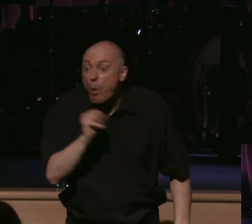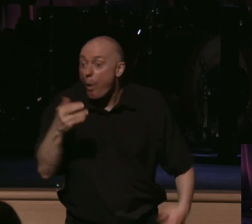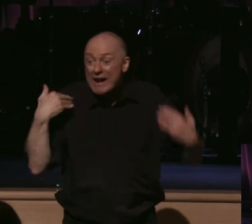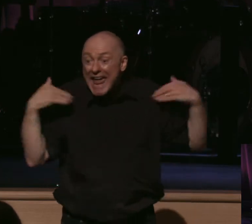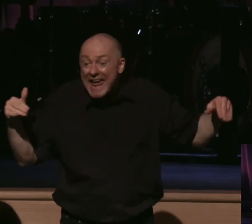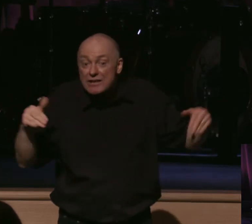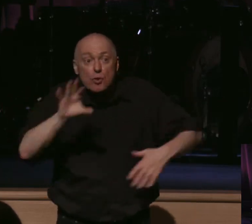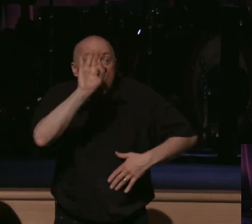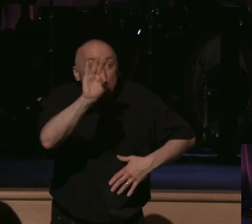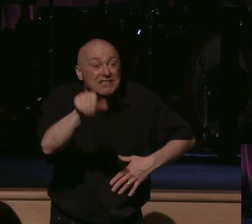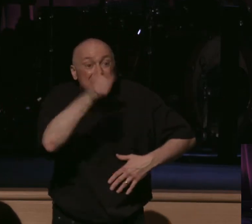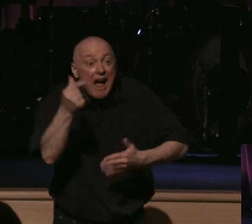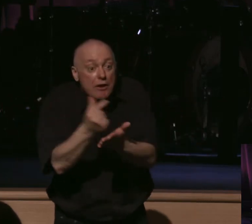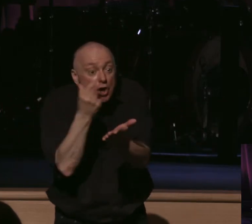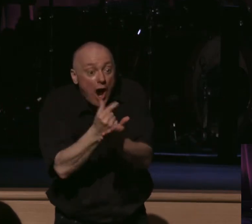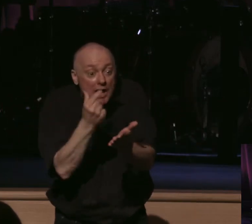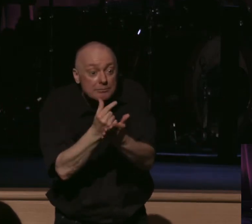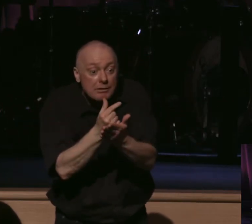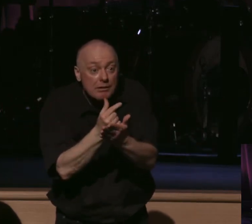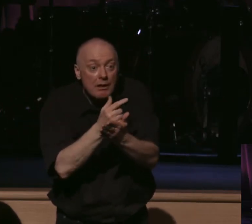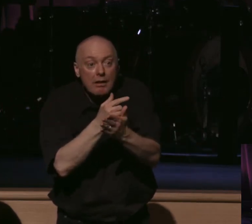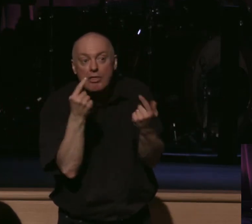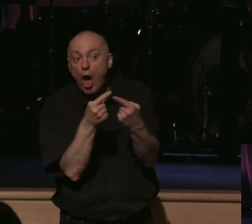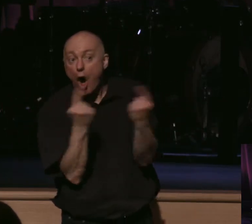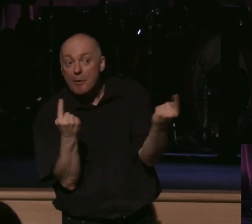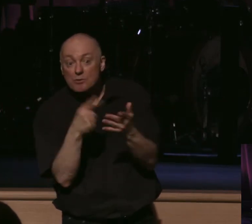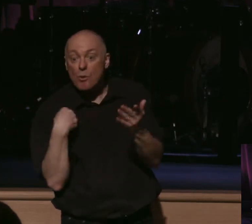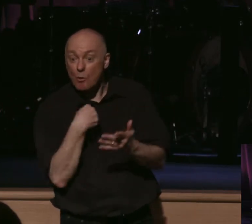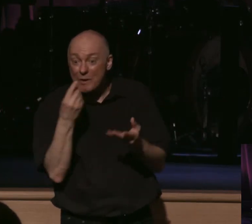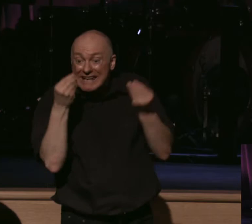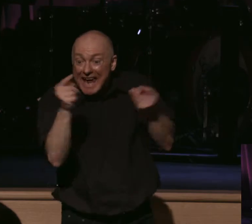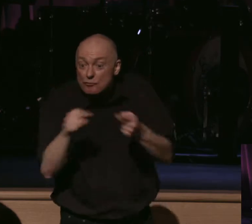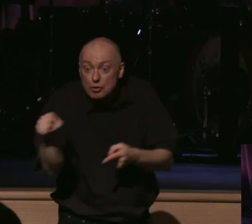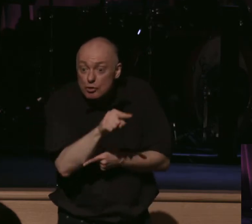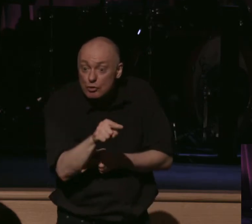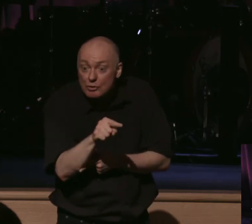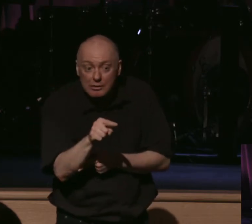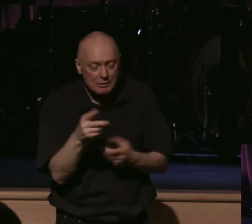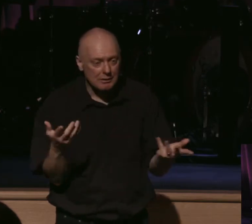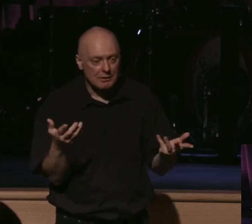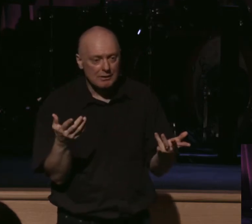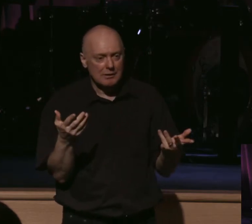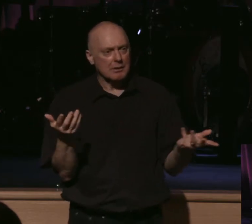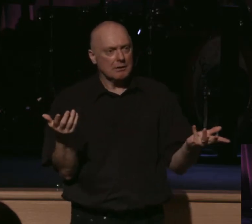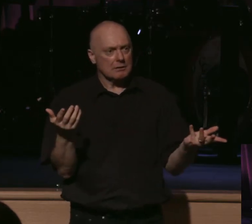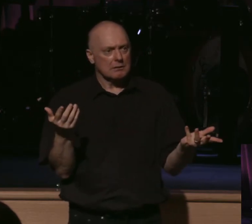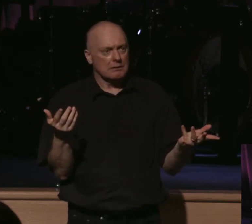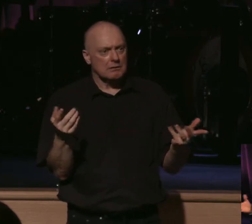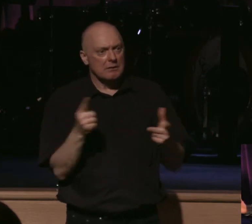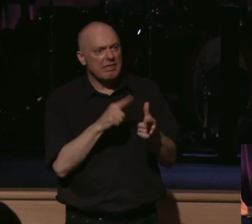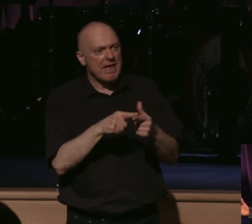angel should preach any gospel contrary to the one that we gave to you, the one that we receive from Christ, the we preach, he says, let him be accursed.